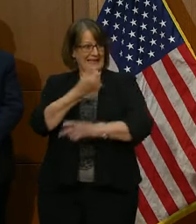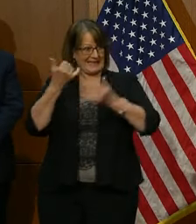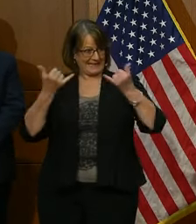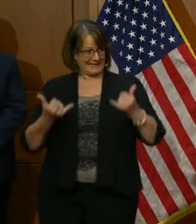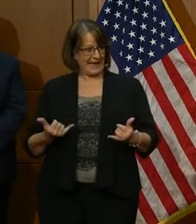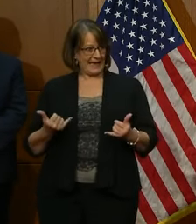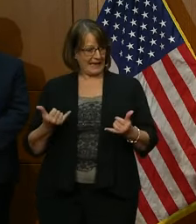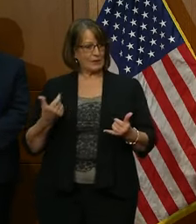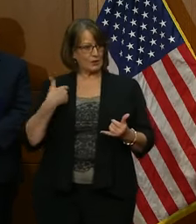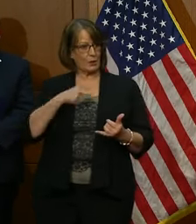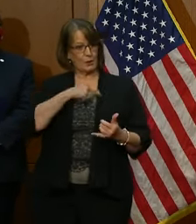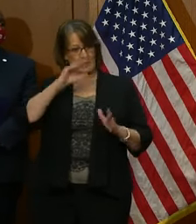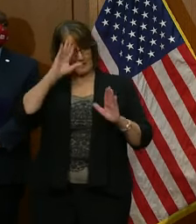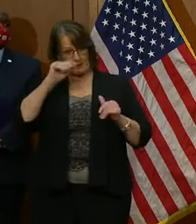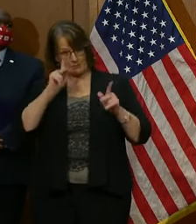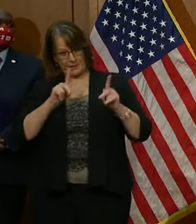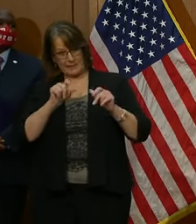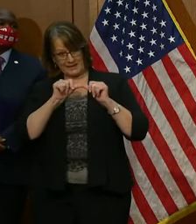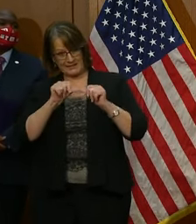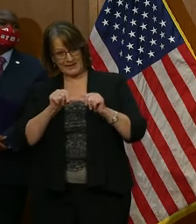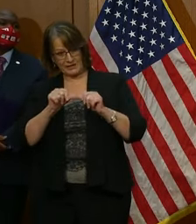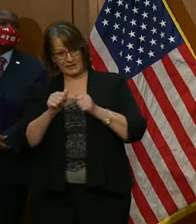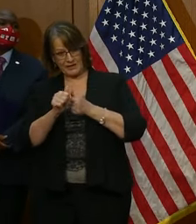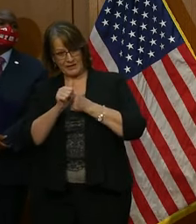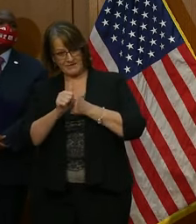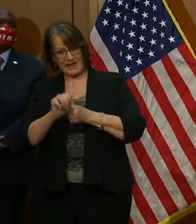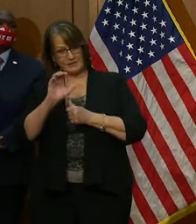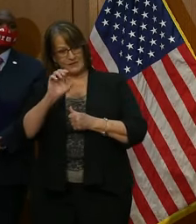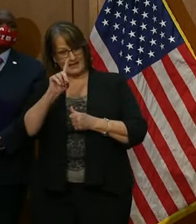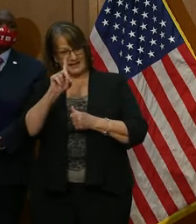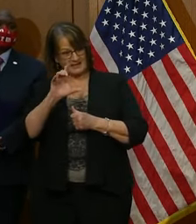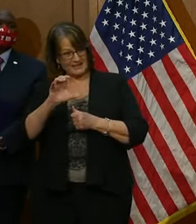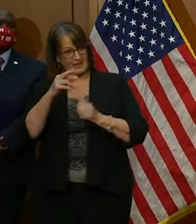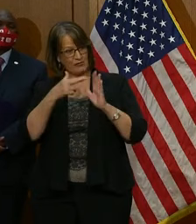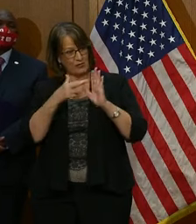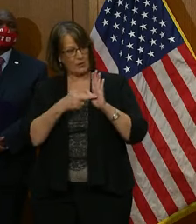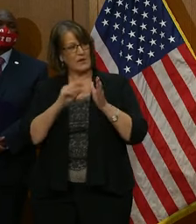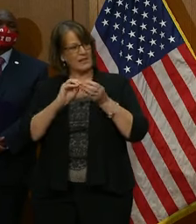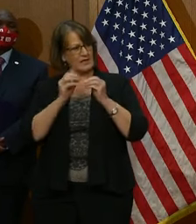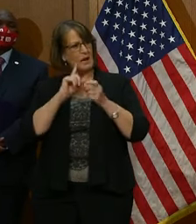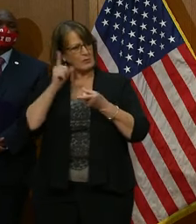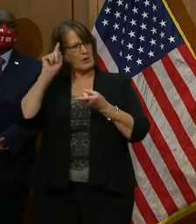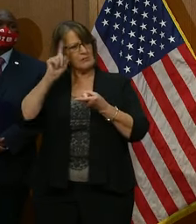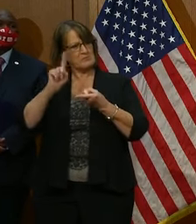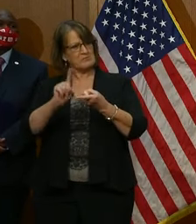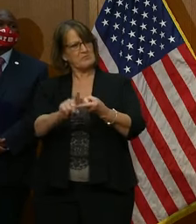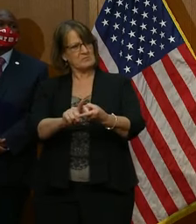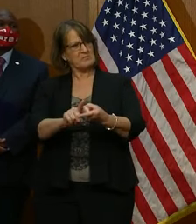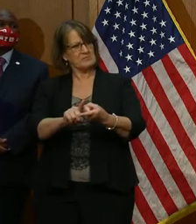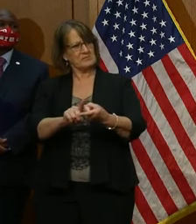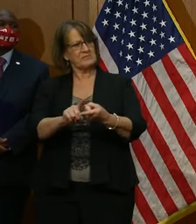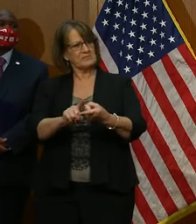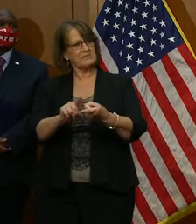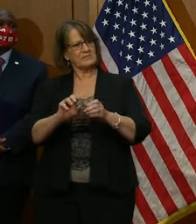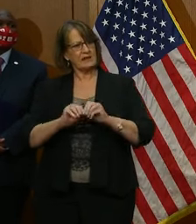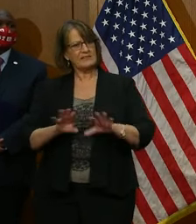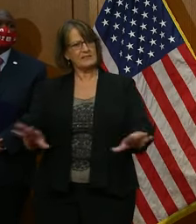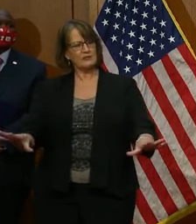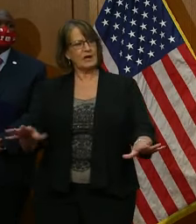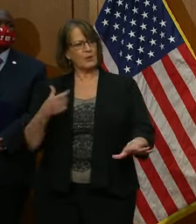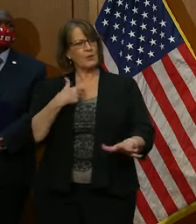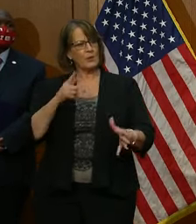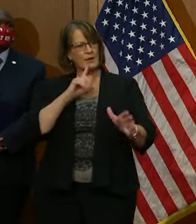expect if people continue to follow the guidelines that our numbers will start coming down. And so we really want to prepare and